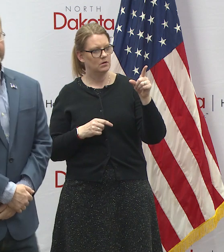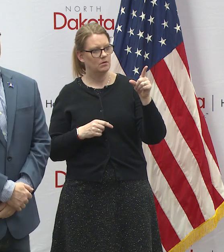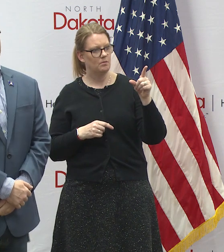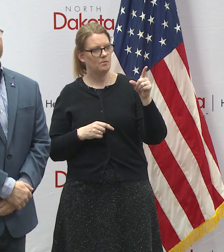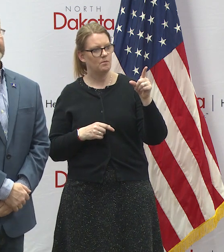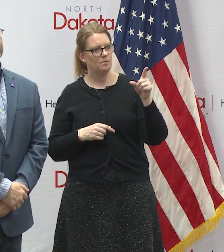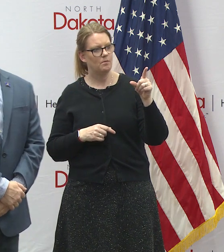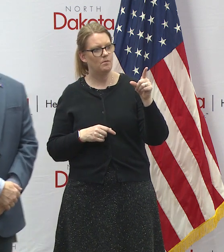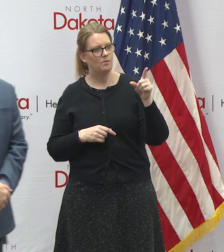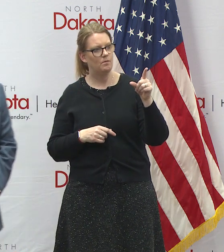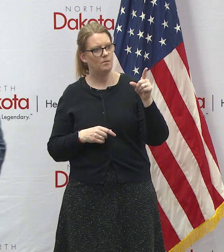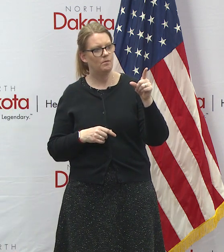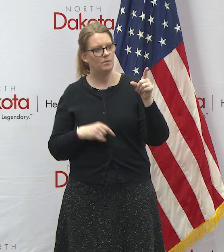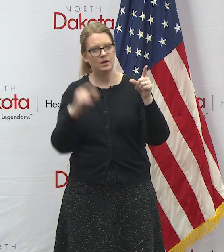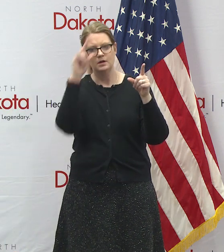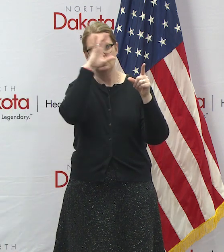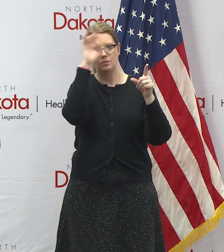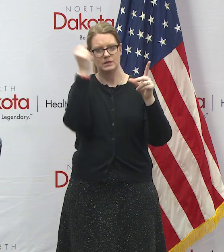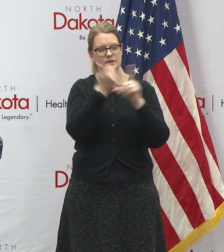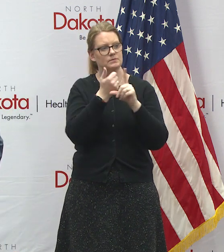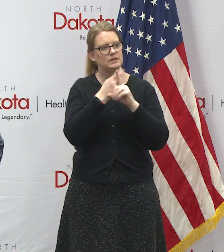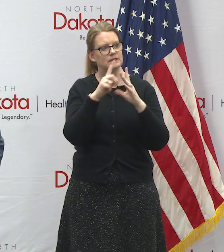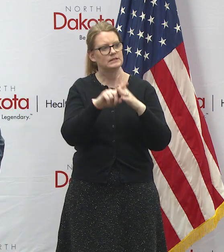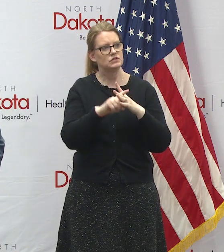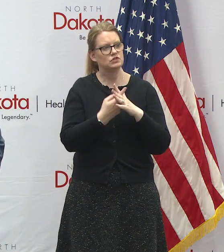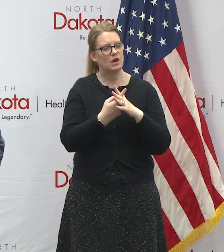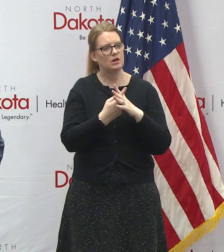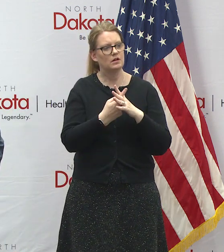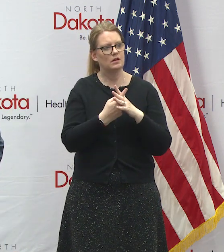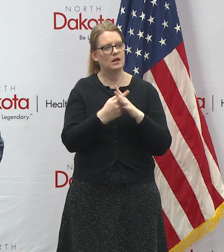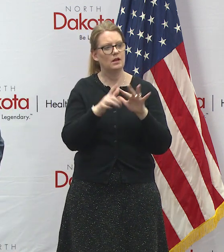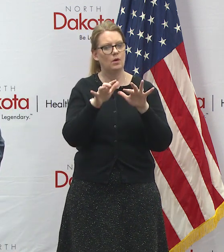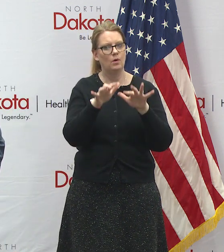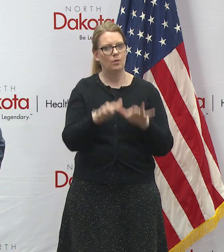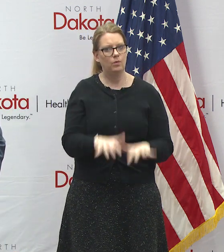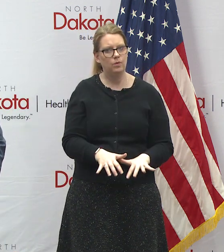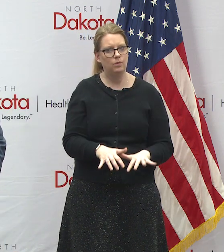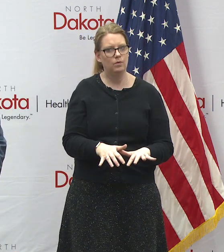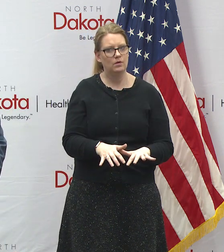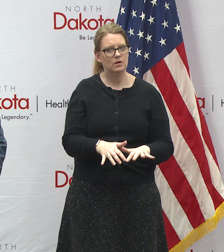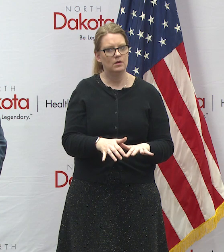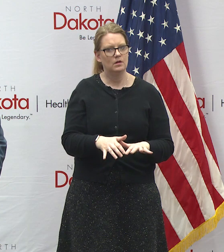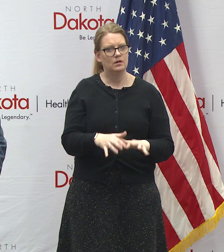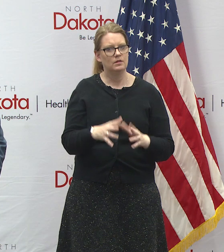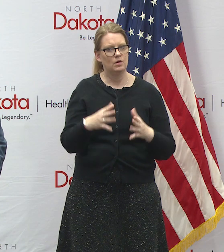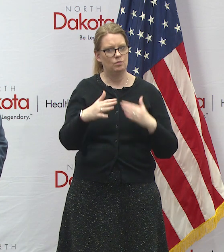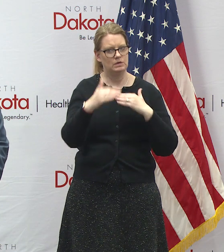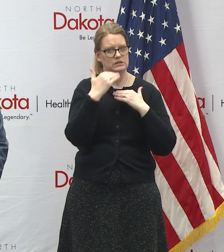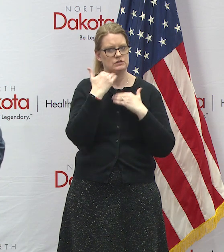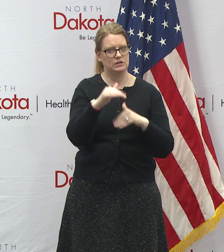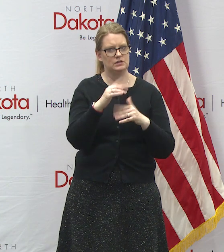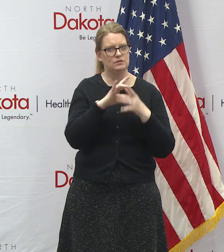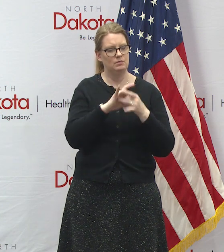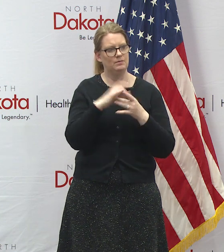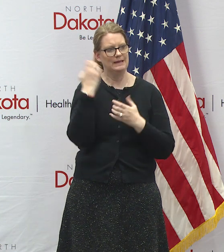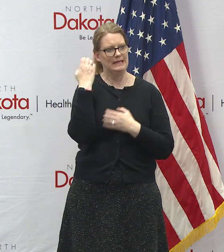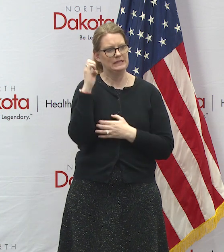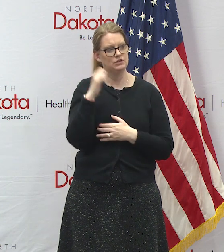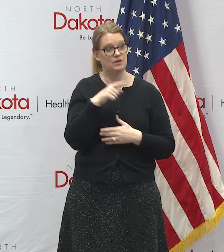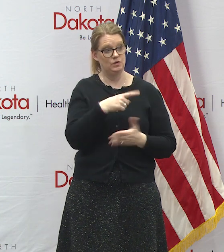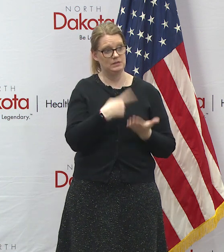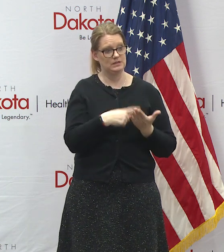president alluded that he said he wanted to start relaxing a lot of the regulations around easter is that a deadline that you have discussed